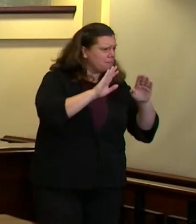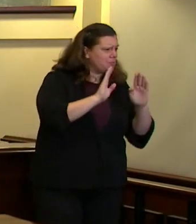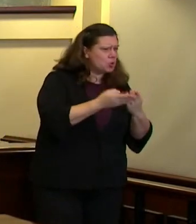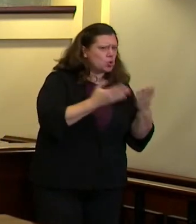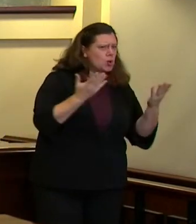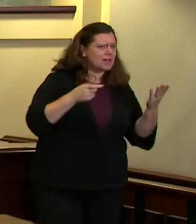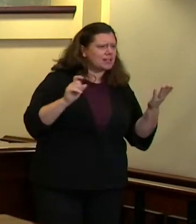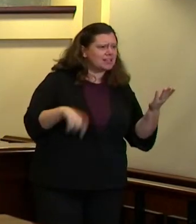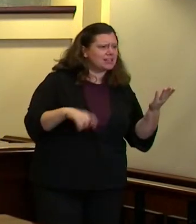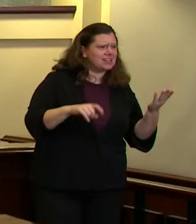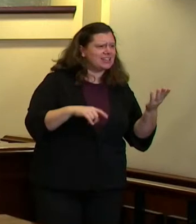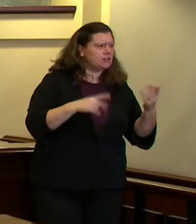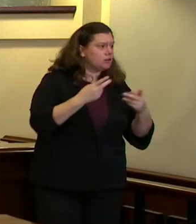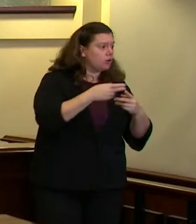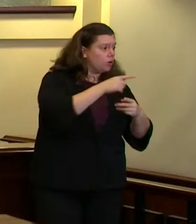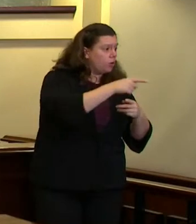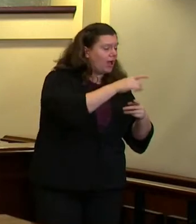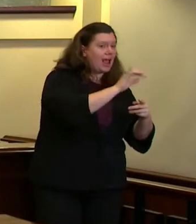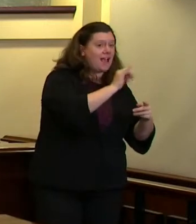of another bureau's budget